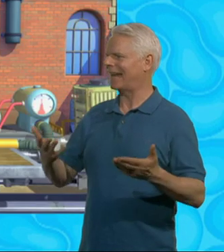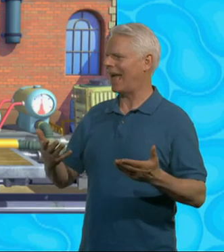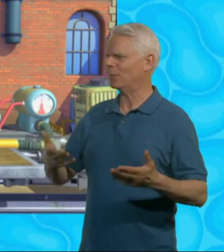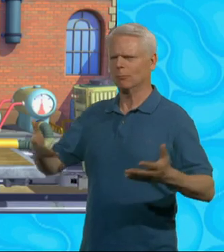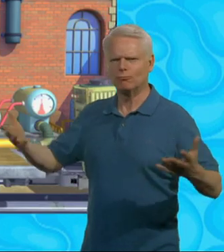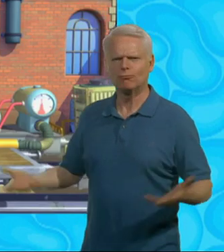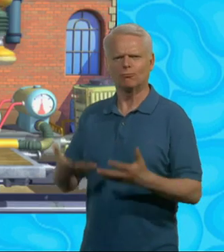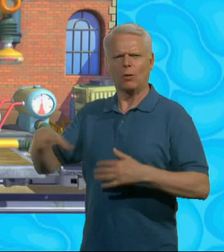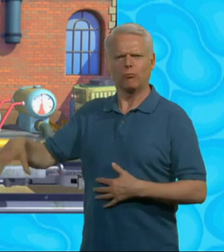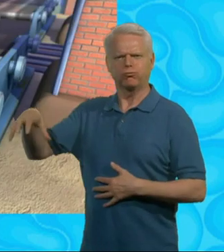Duggington